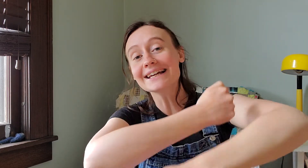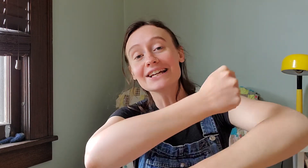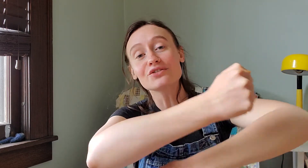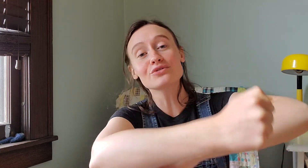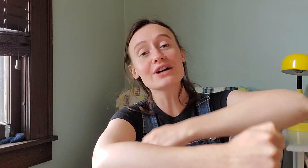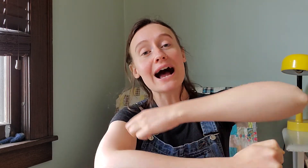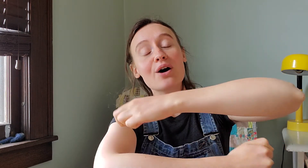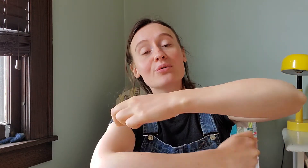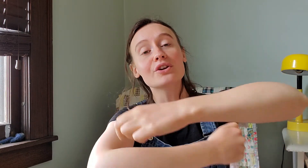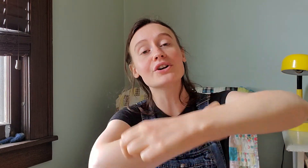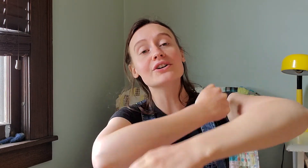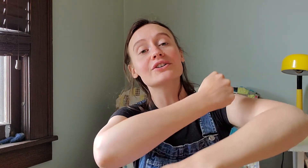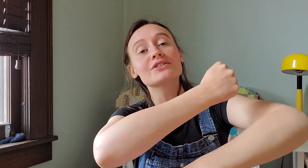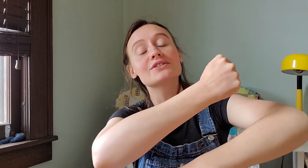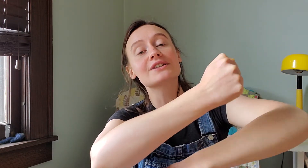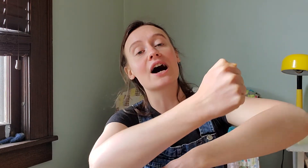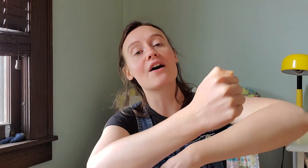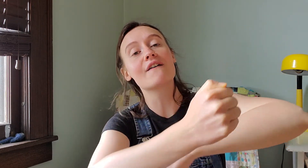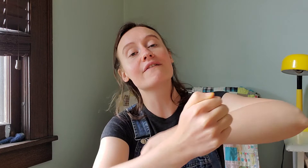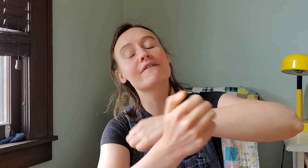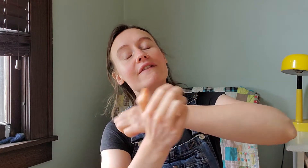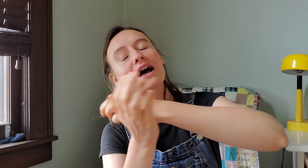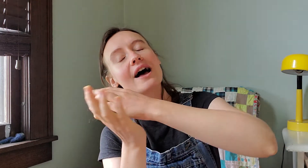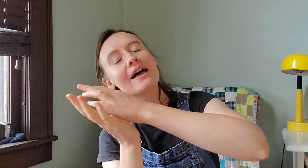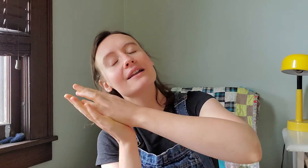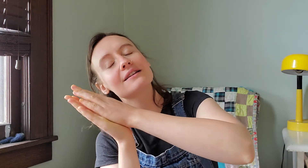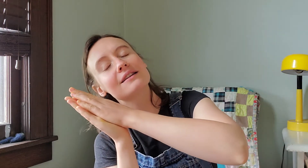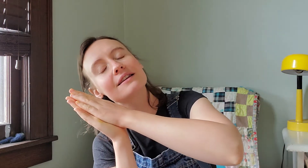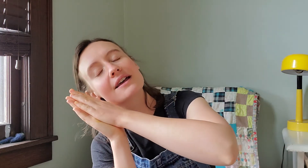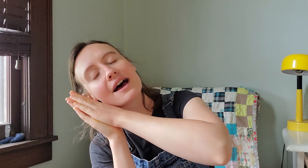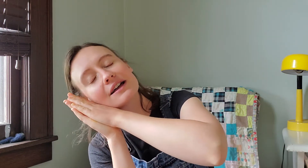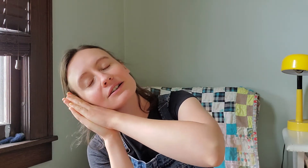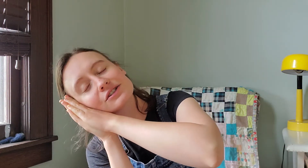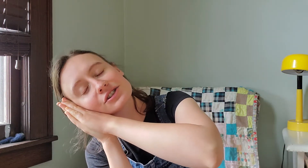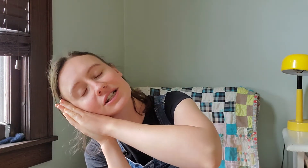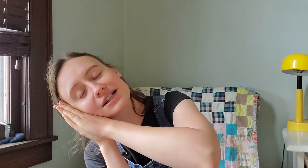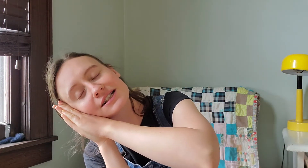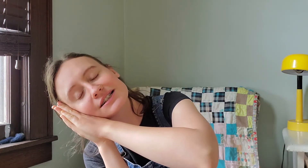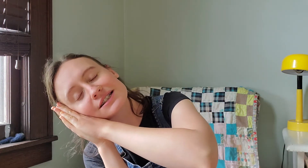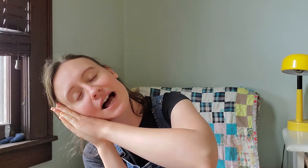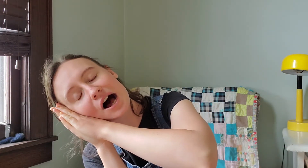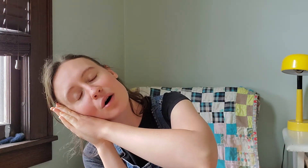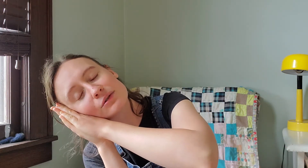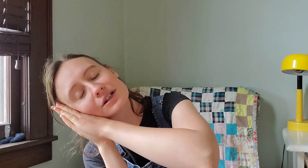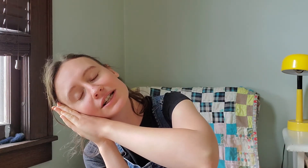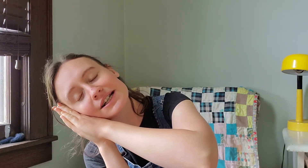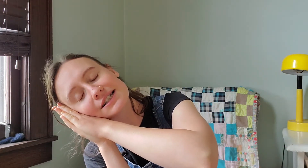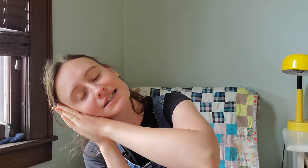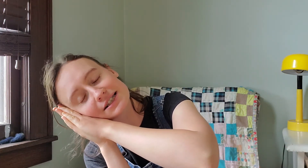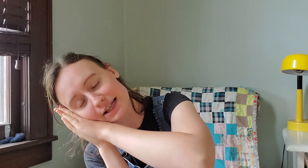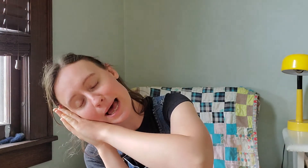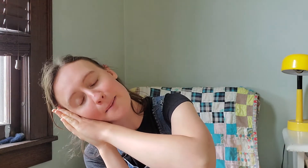round herself and then she soundly slept.